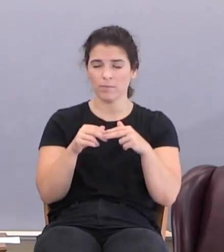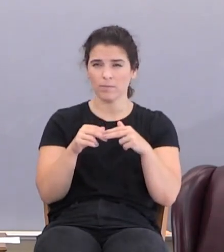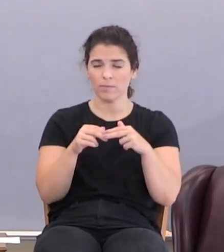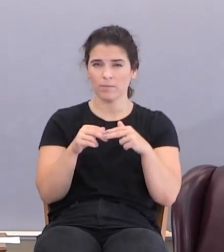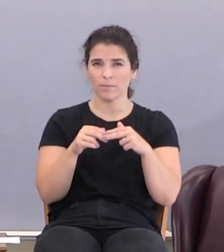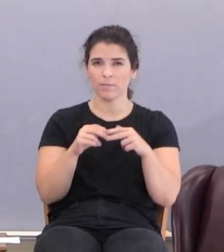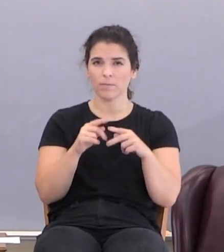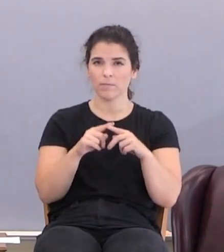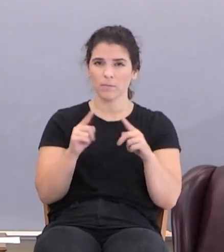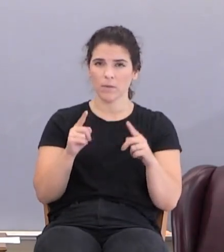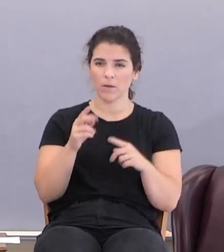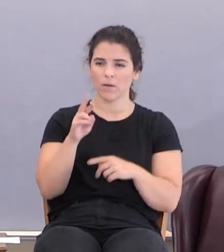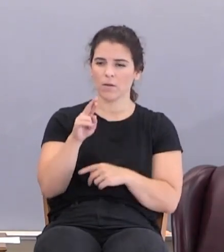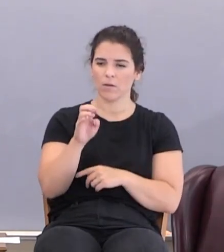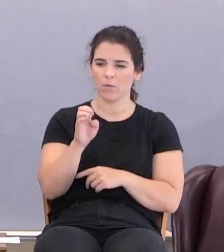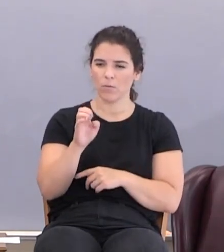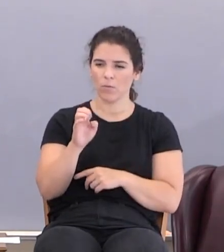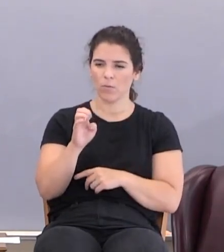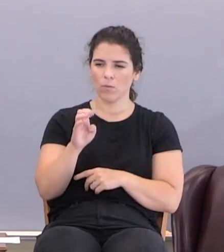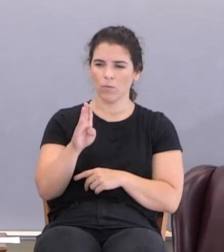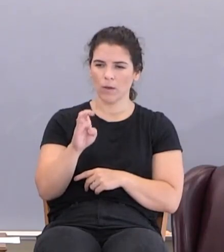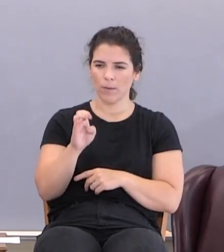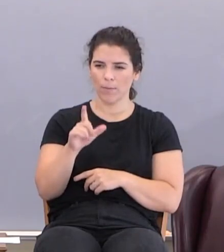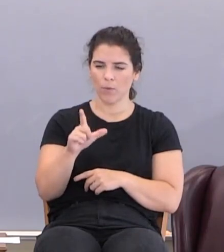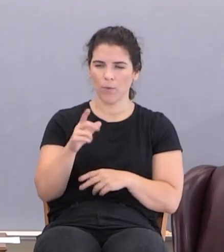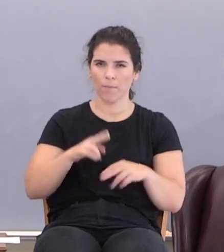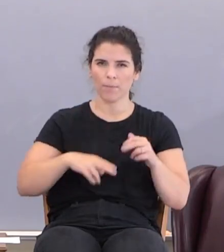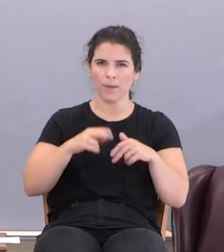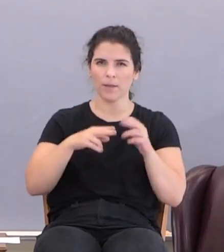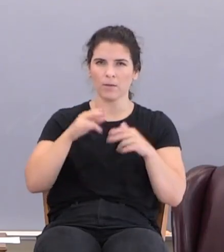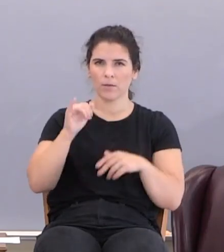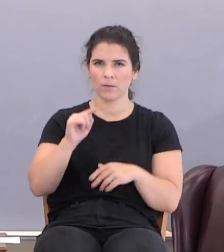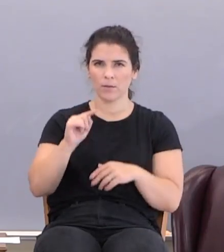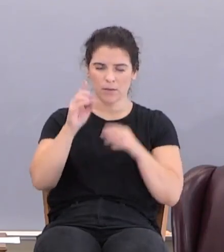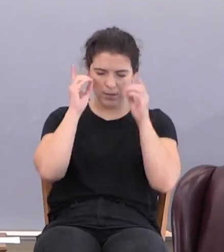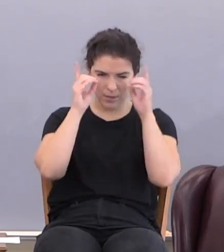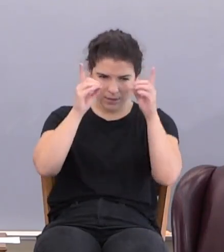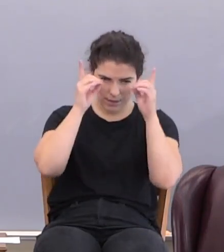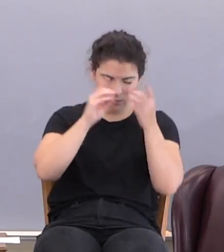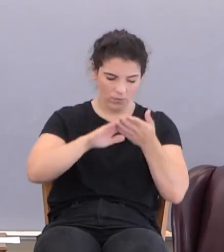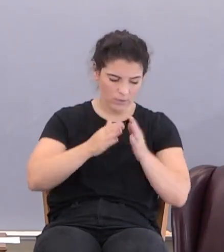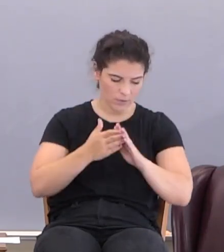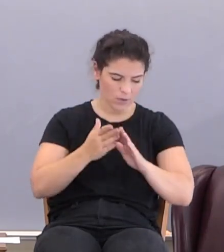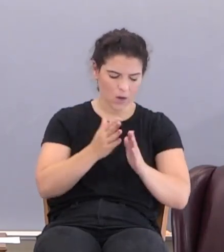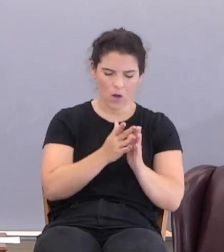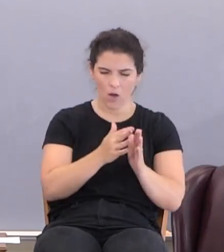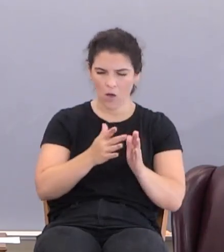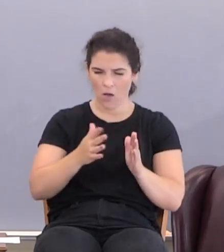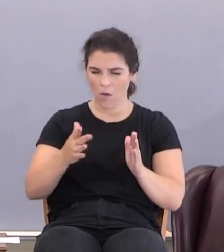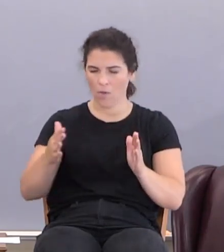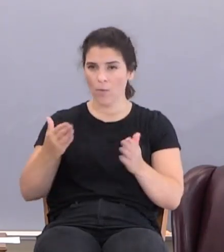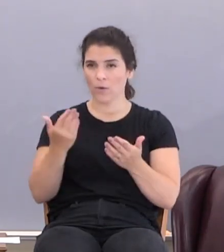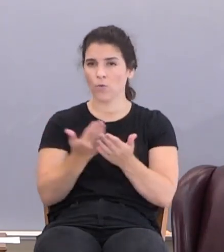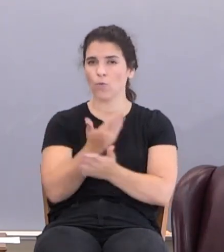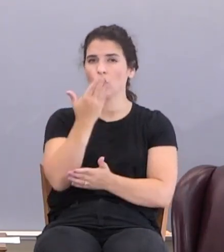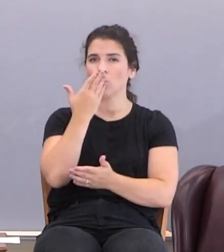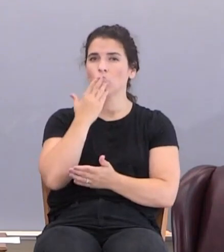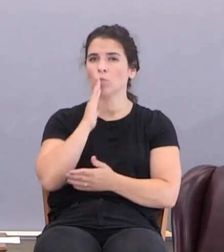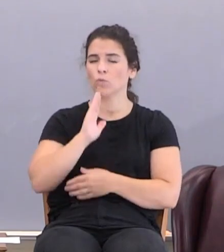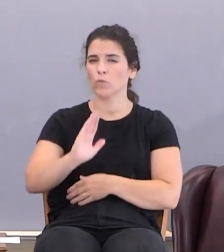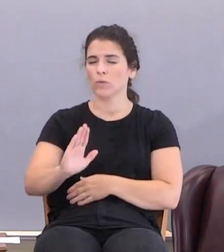But a rebel built it. The doctrine of the city from right there all the way to New Jerusalem.